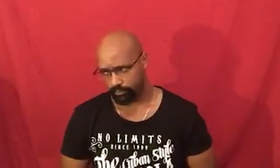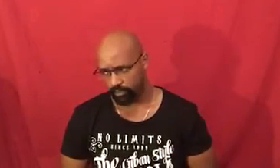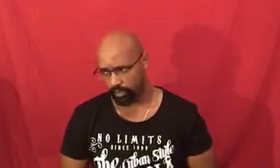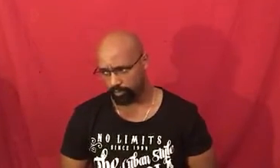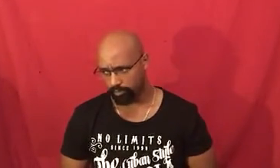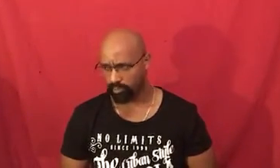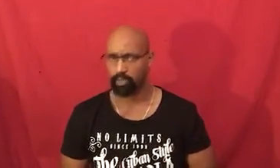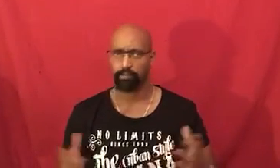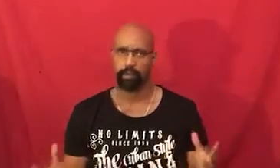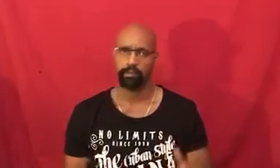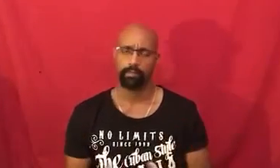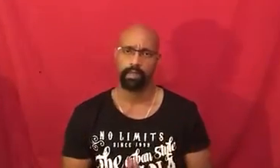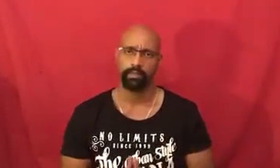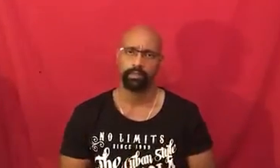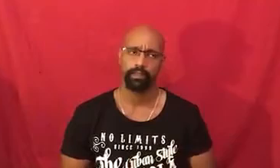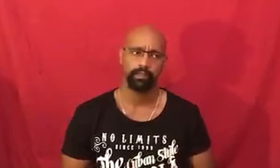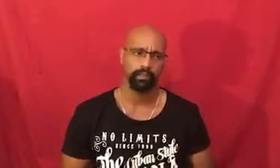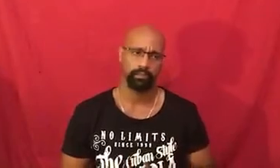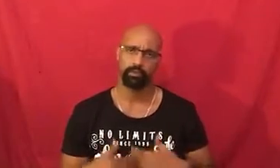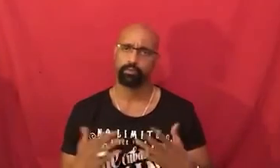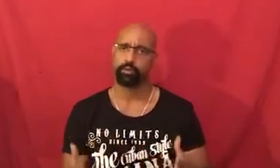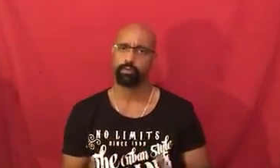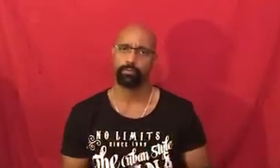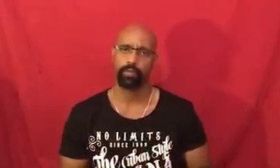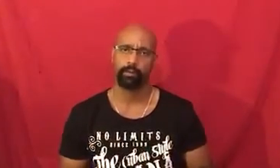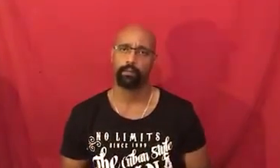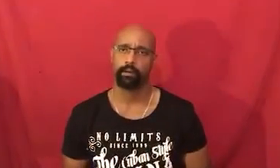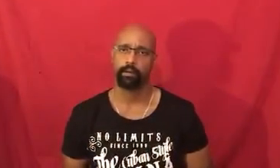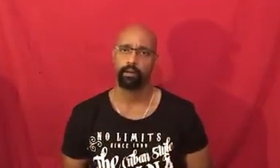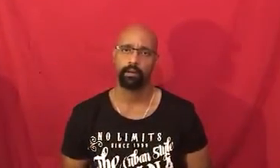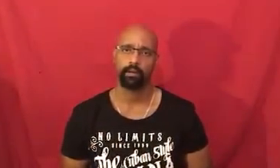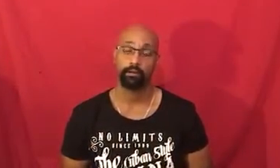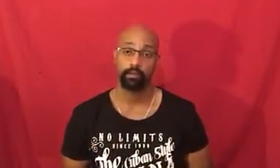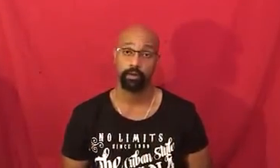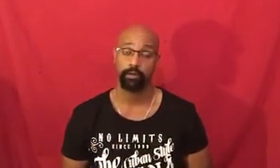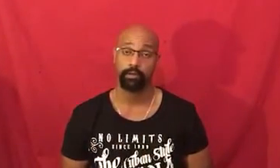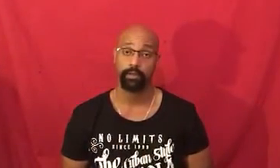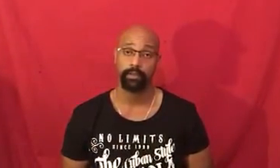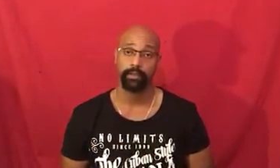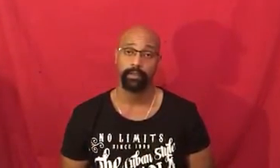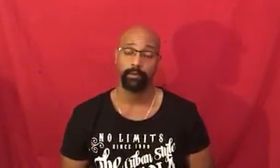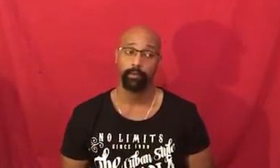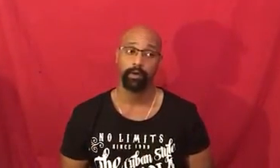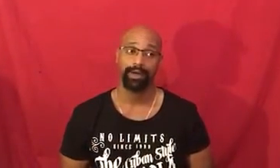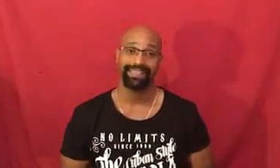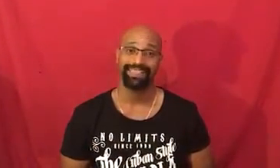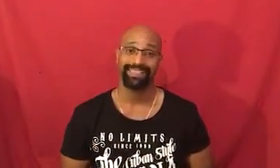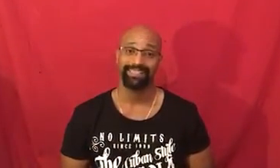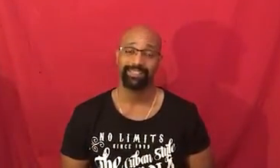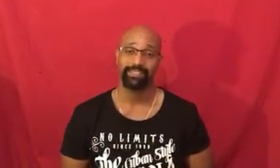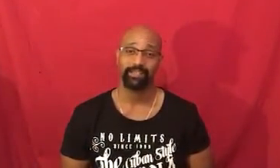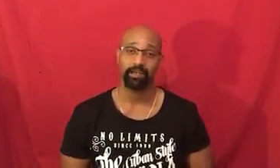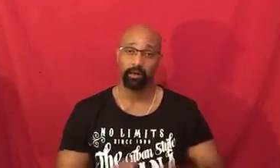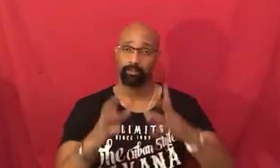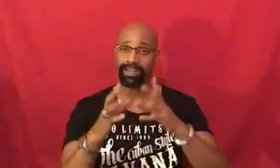the unbounded mind the a new program that i'm starting where i teach a comprehensive